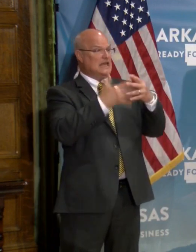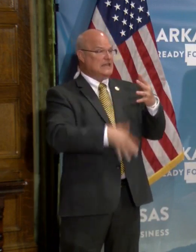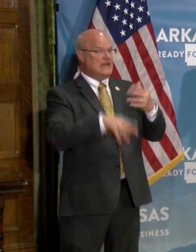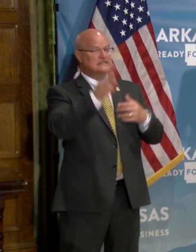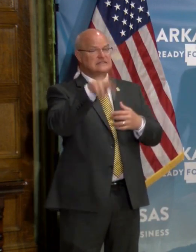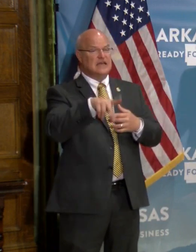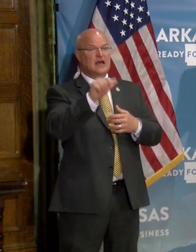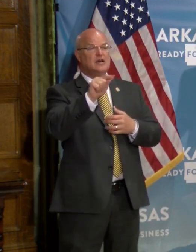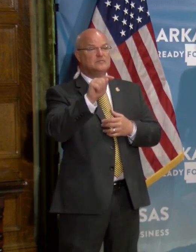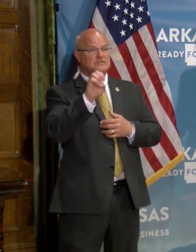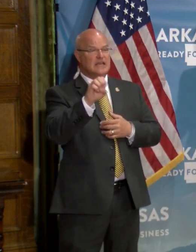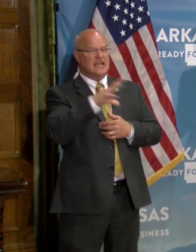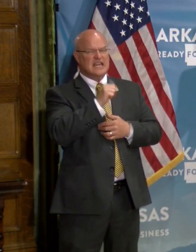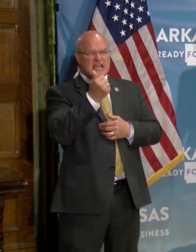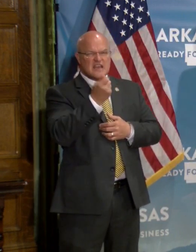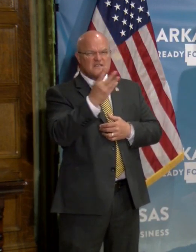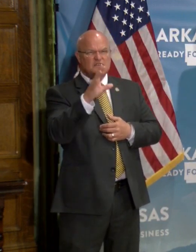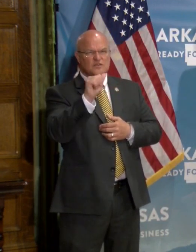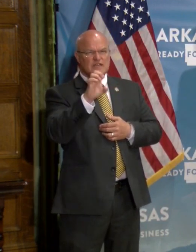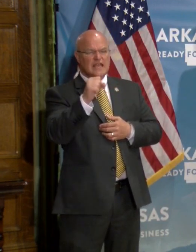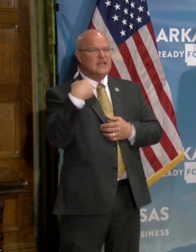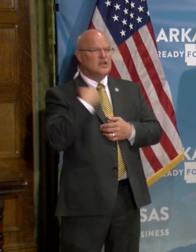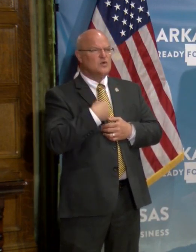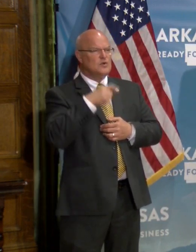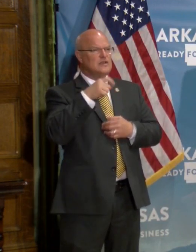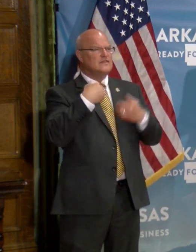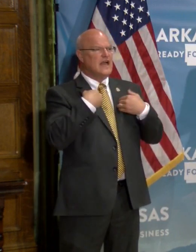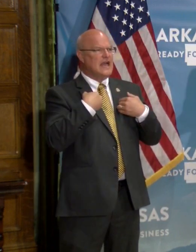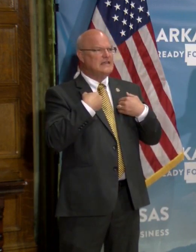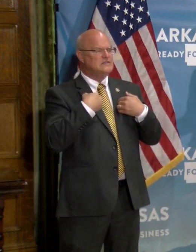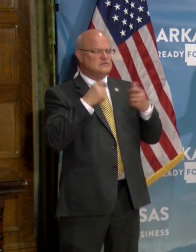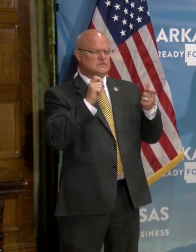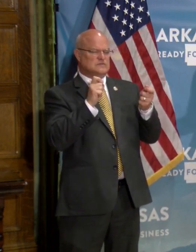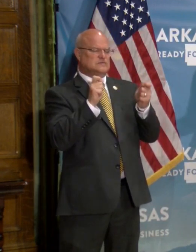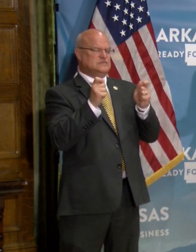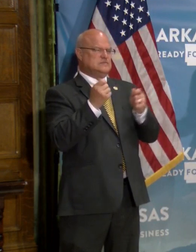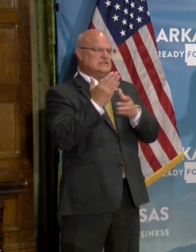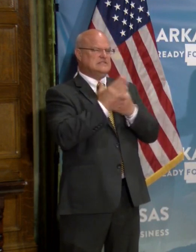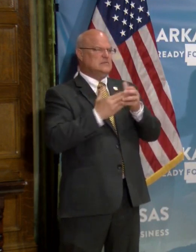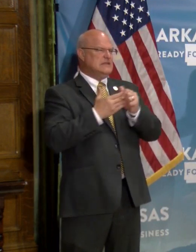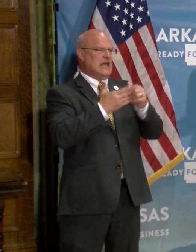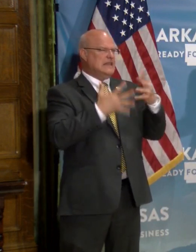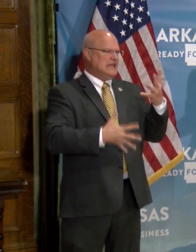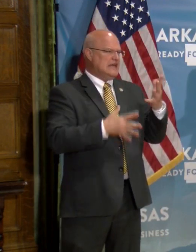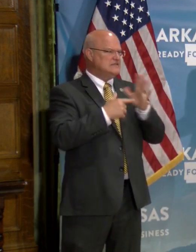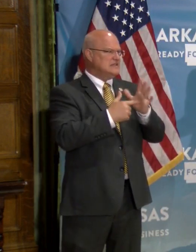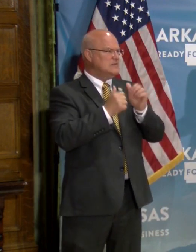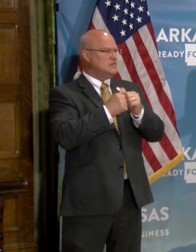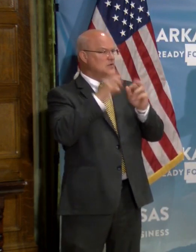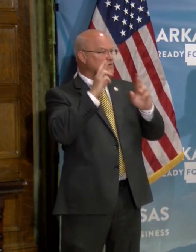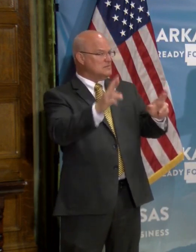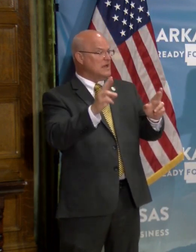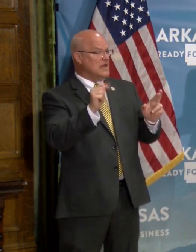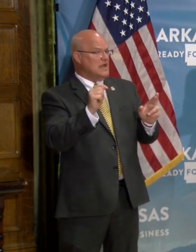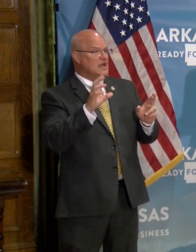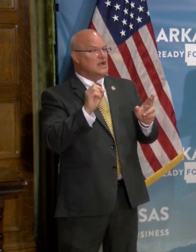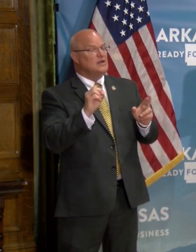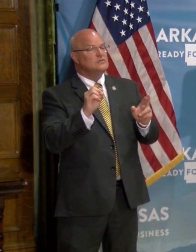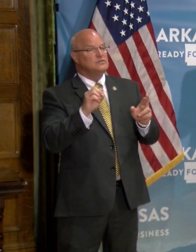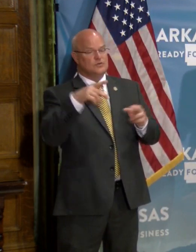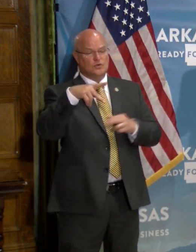updated and a couple different cases where we've had to, uh, tweak some of the guidelines, for example, with respect to, uh,